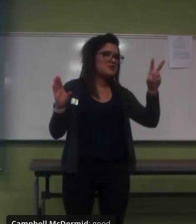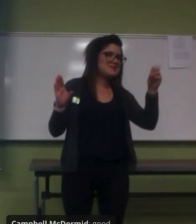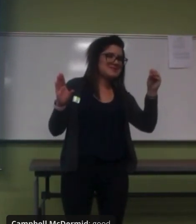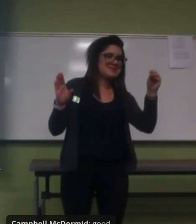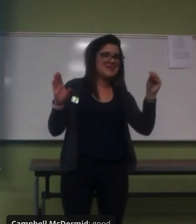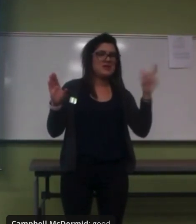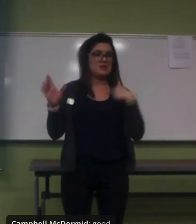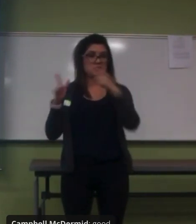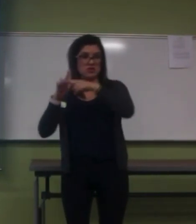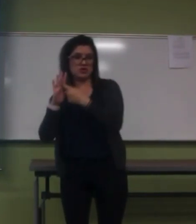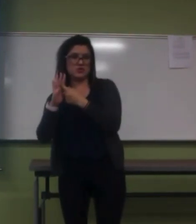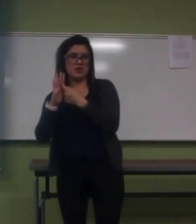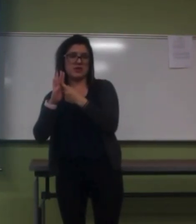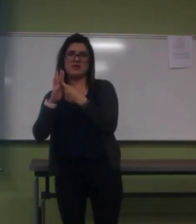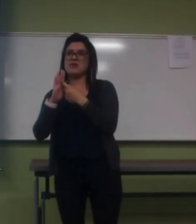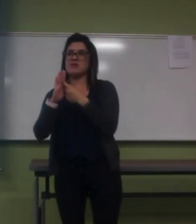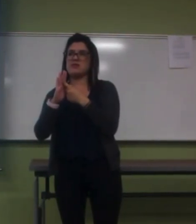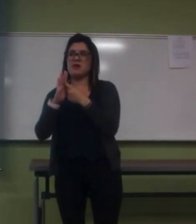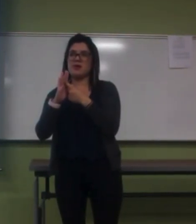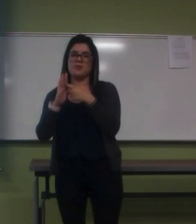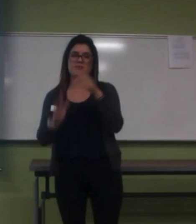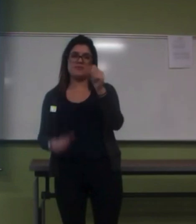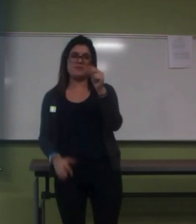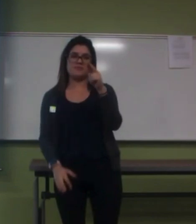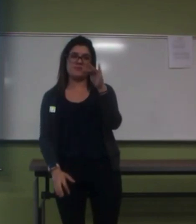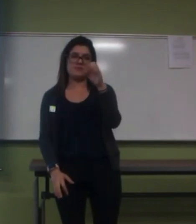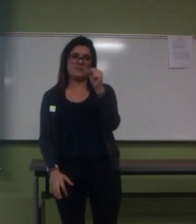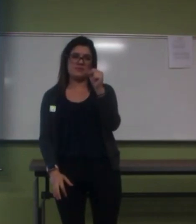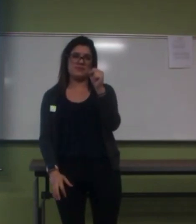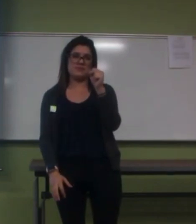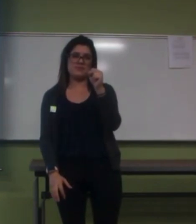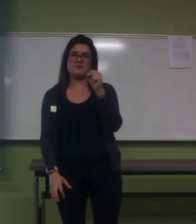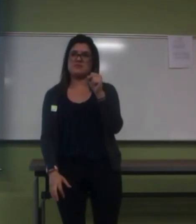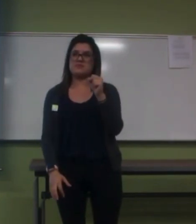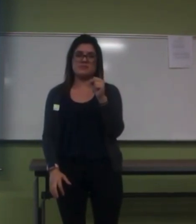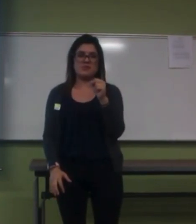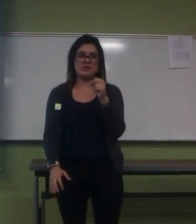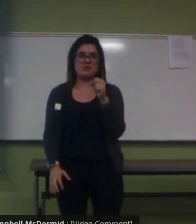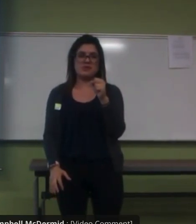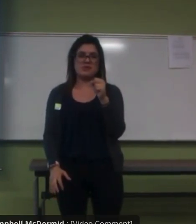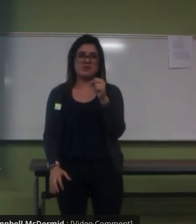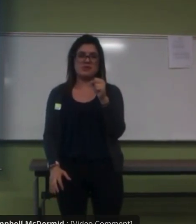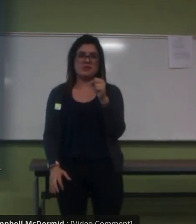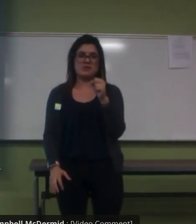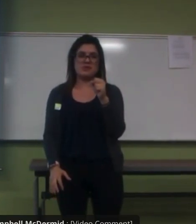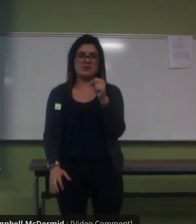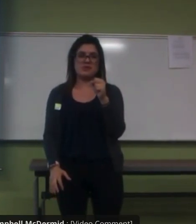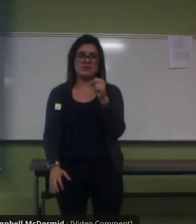And, as we move around the circle, each of them add up to 360